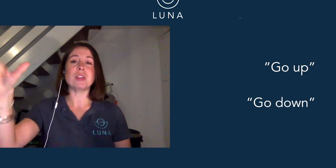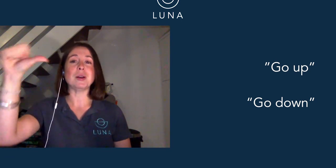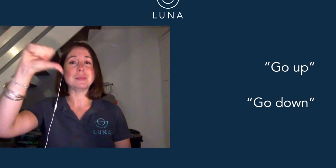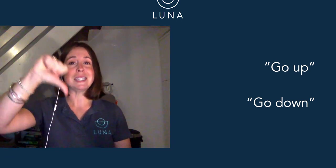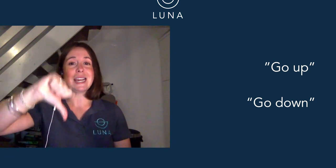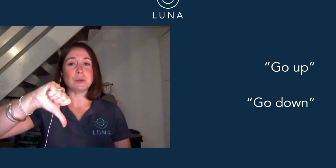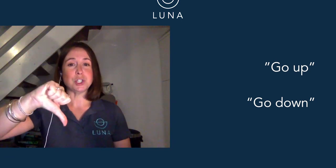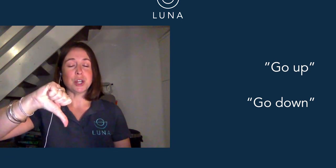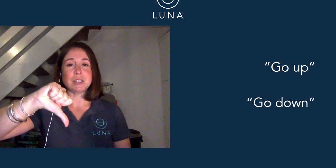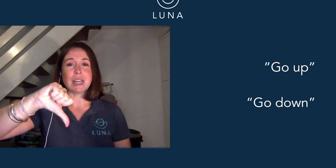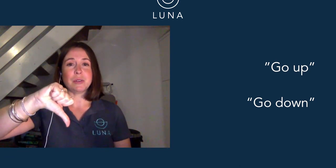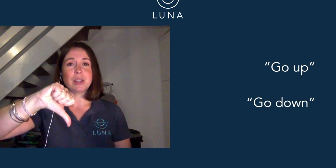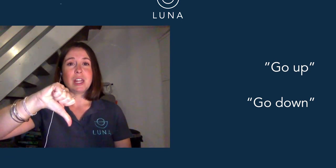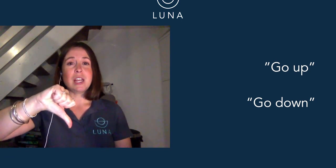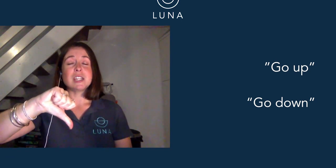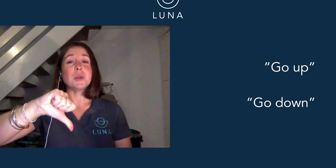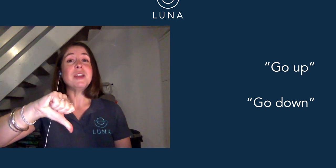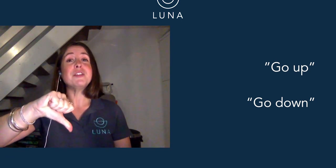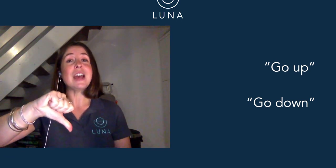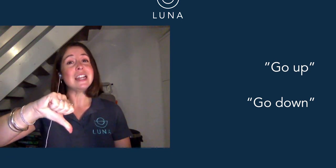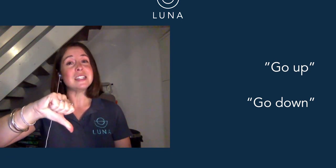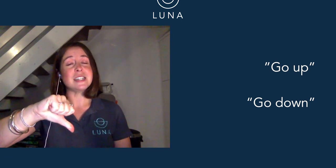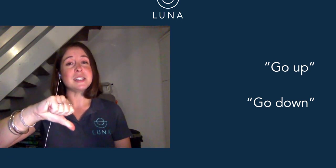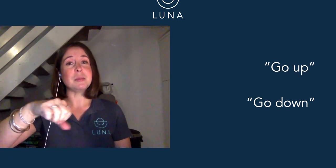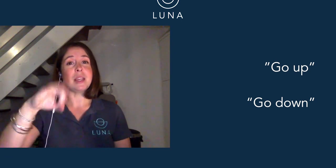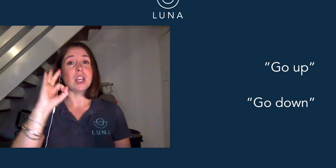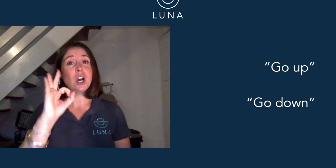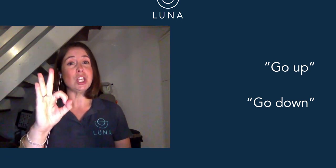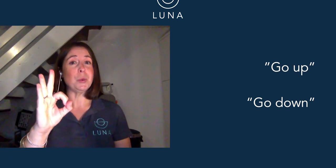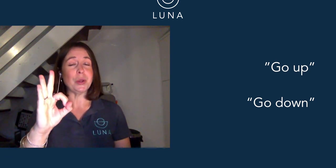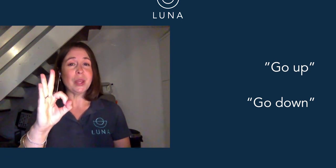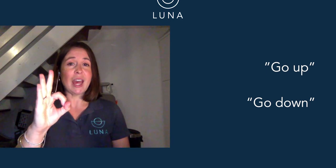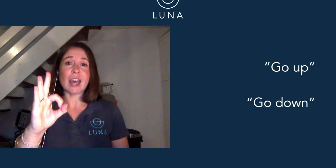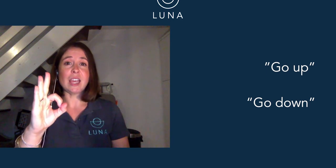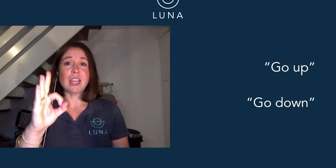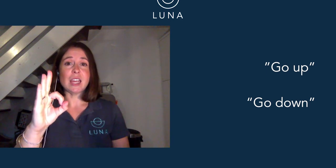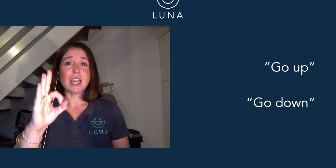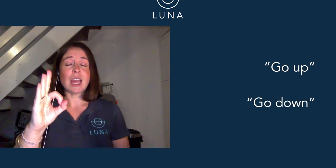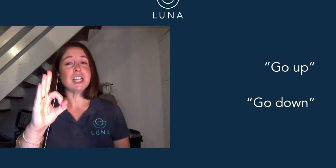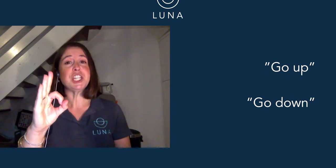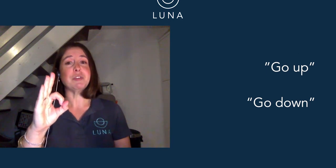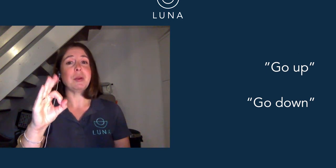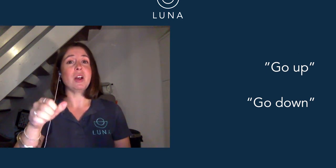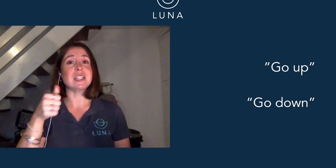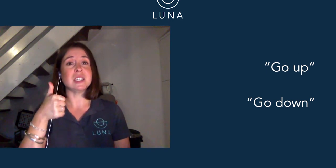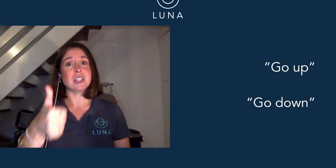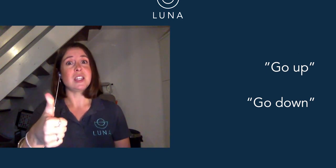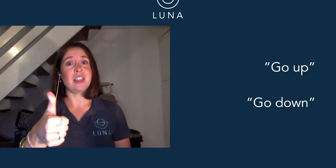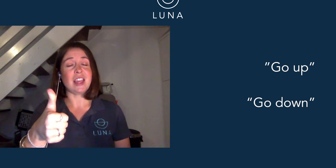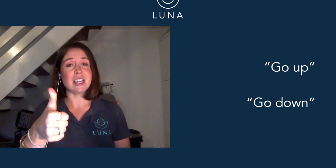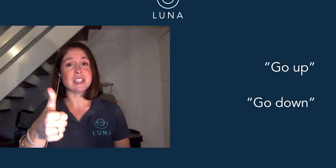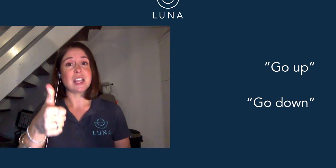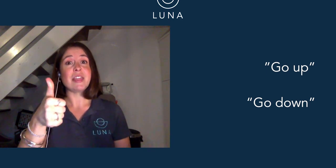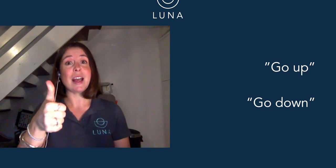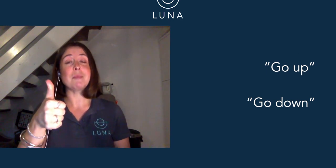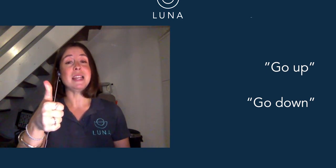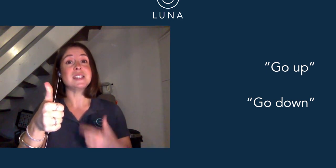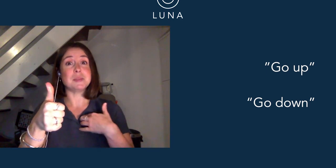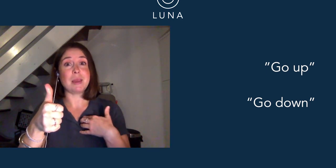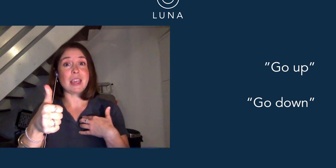thumbs down to go down. So if Ellie says to me, are you okay? And she replies this, that means to me